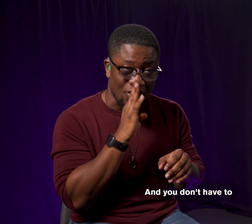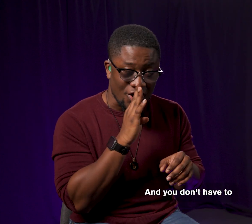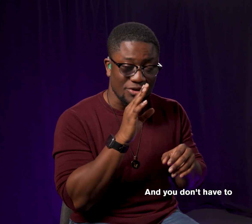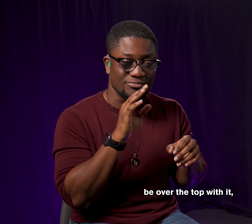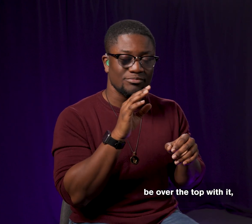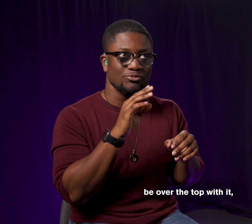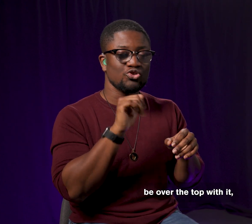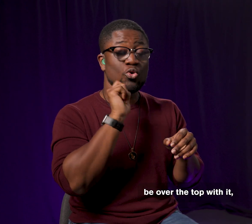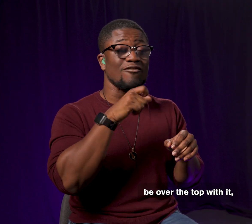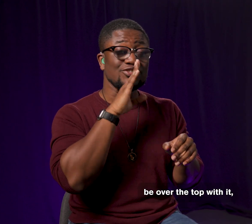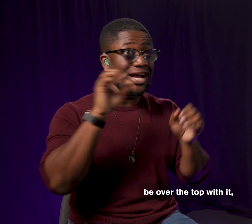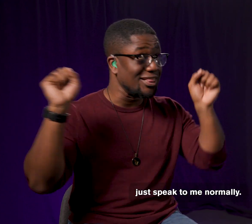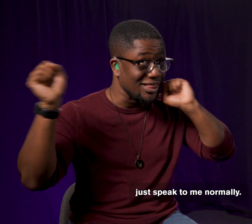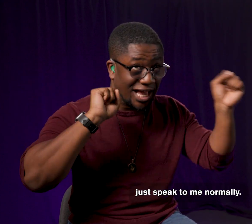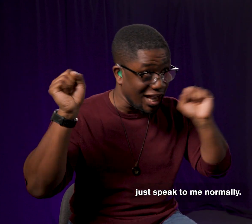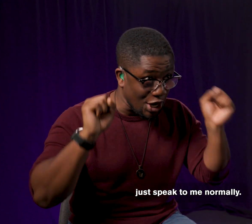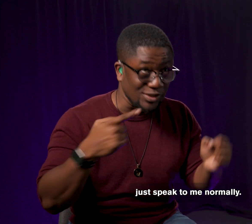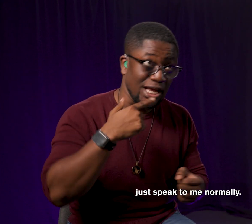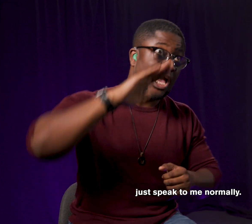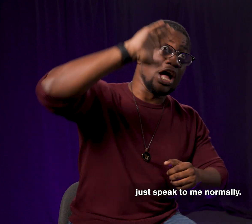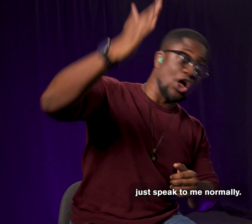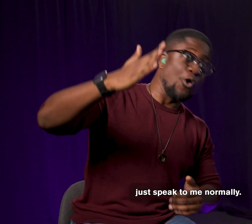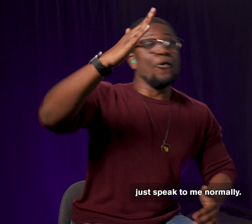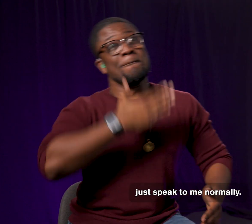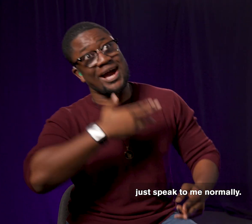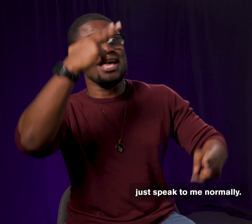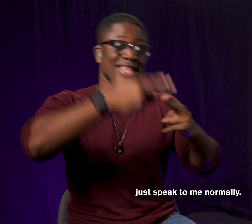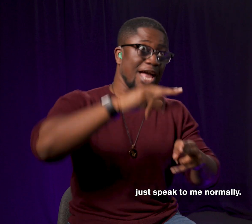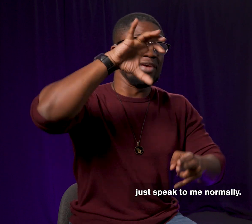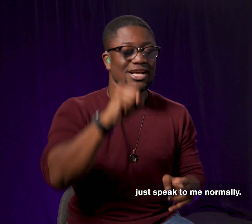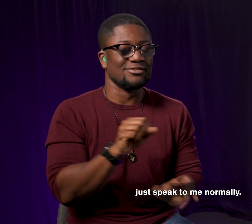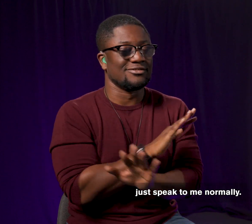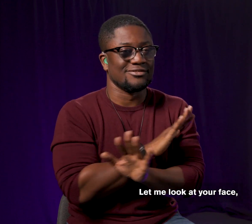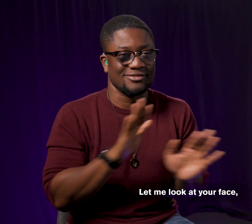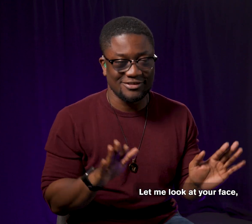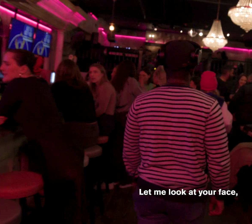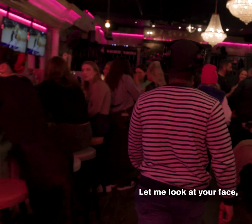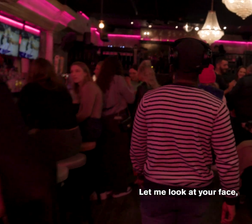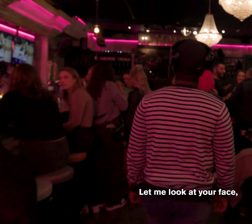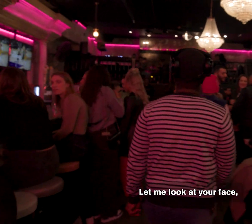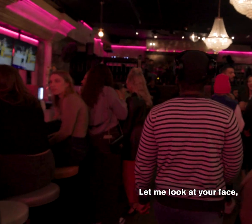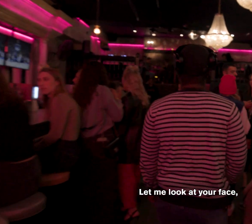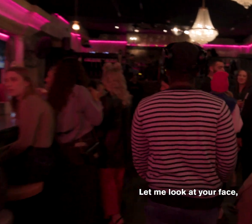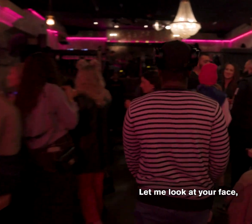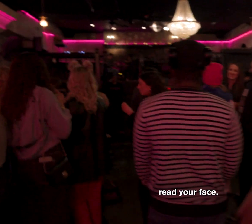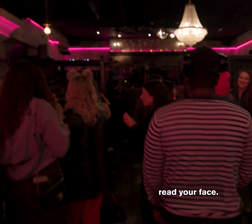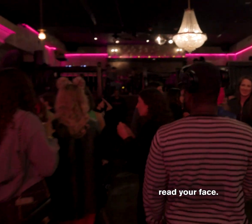to be over the top with it. Just speak to me normally. Let me look at your face. Read